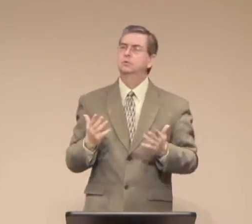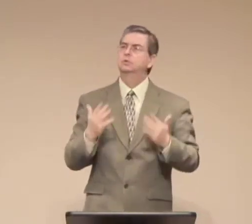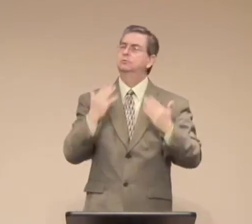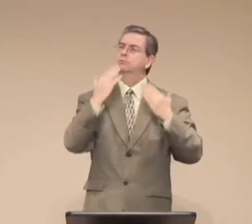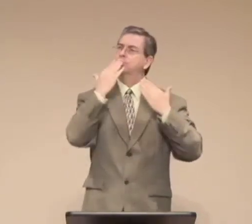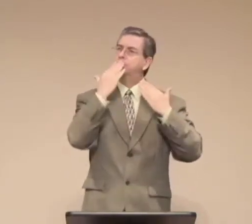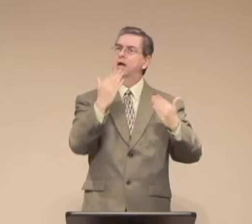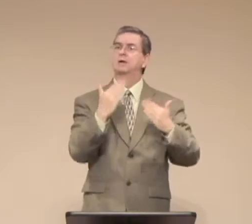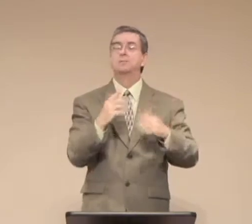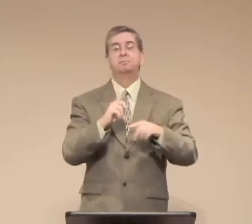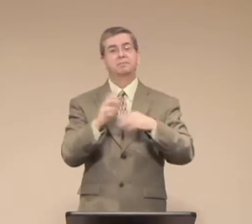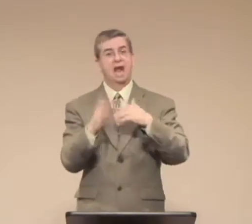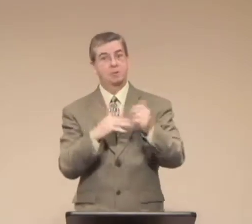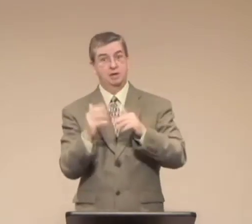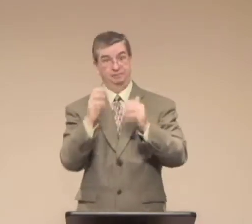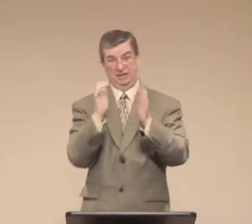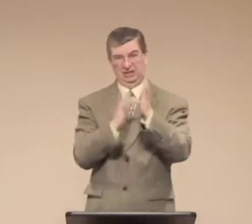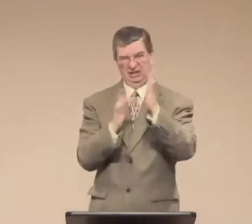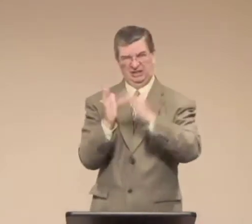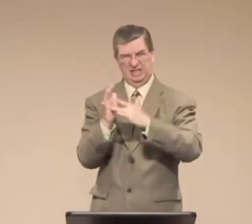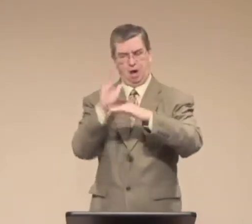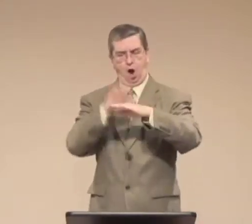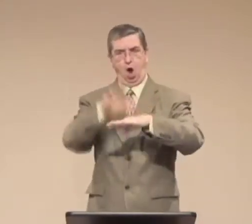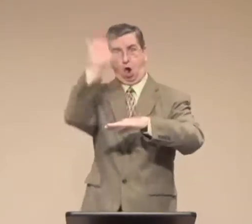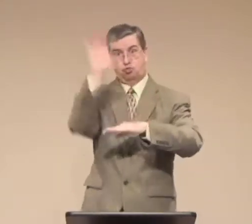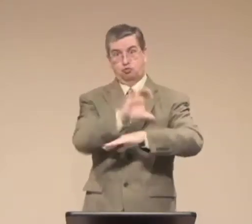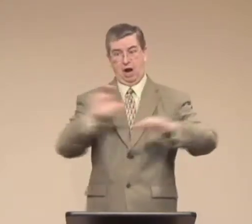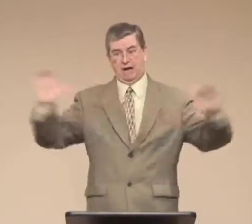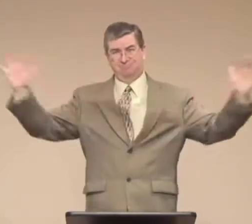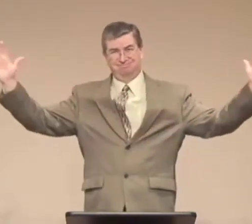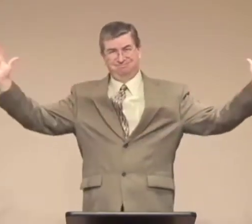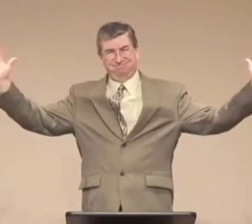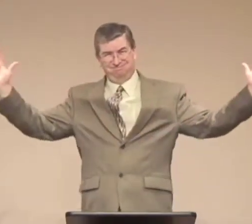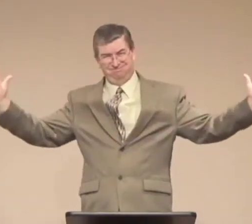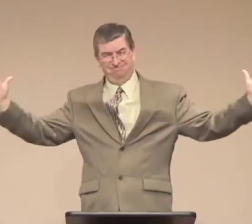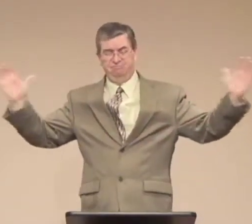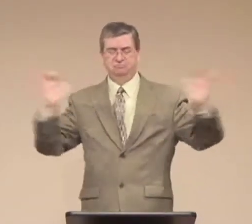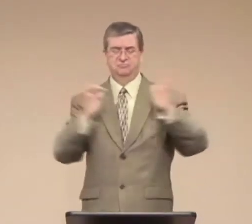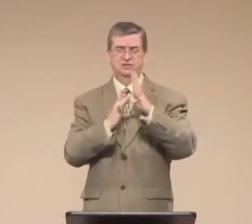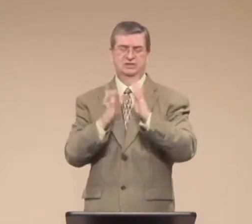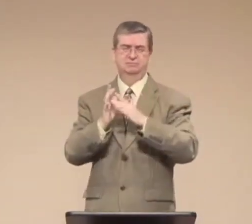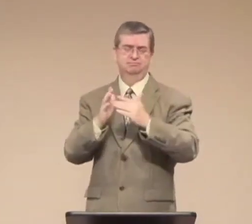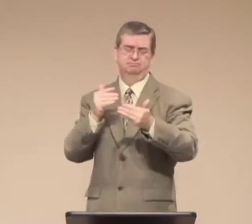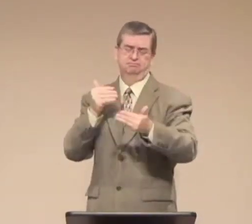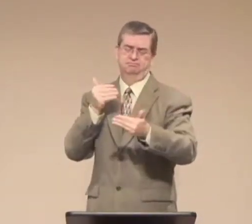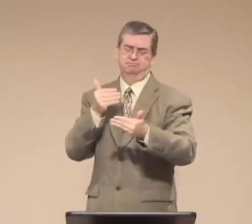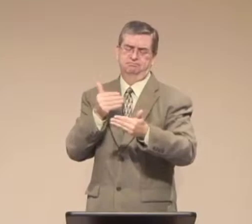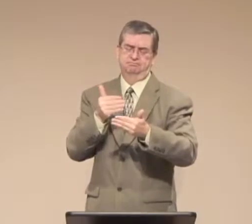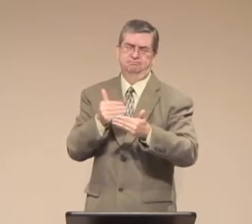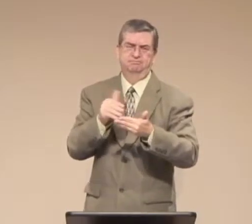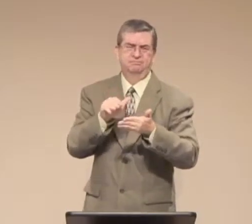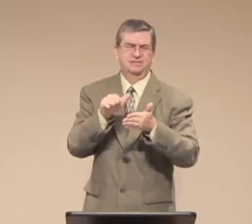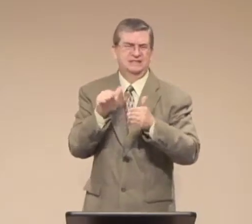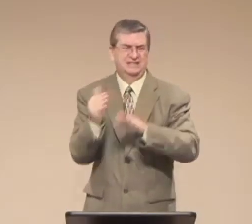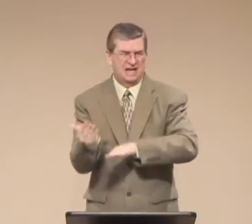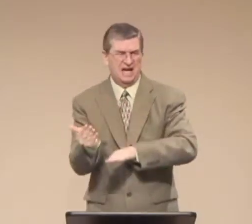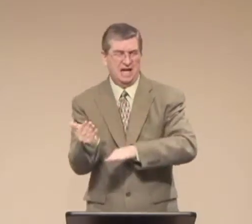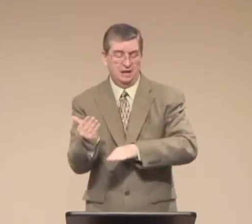So we see this morning how Jesus honored his mother as he hung on the cross, as he